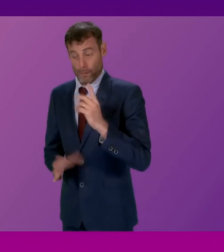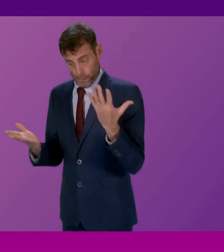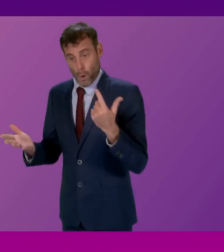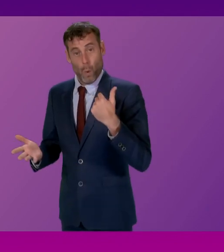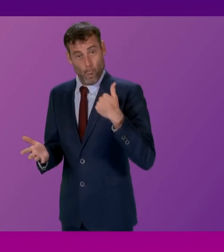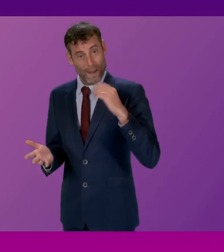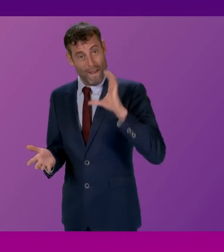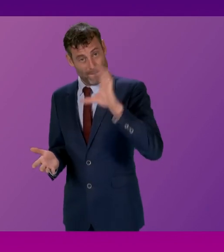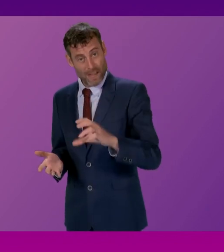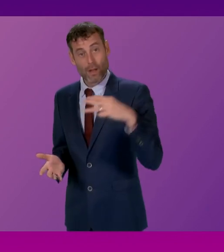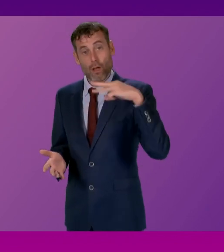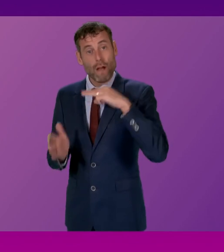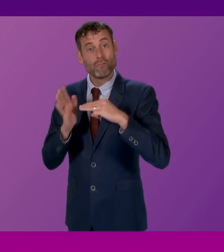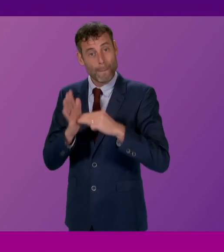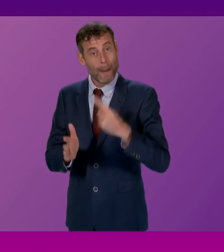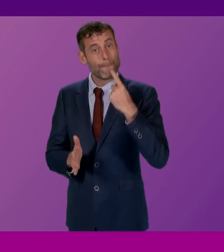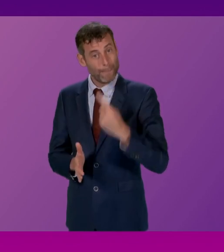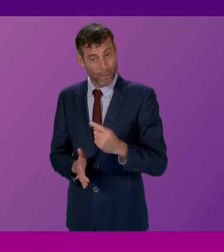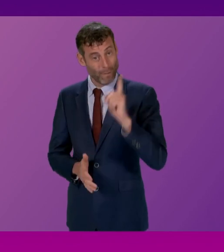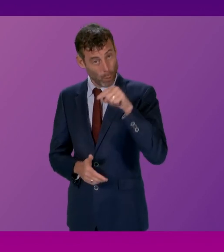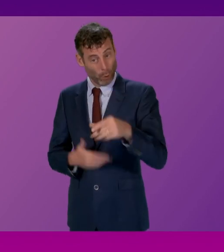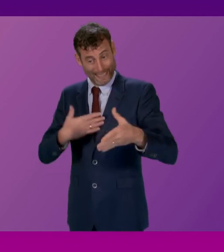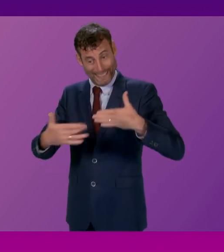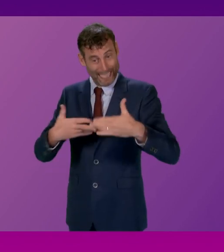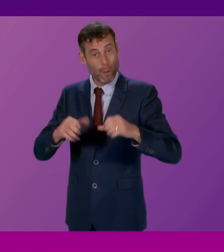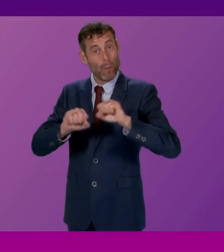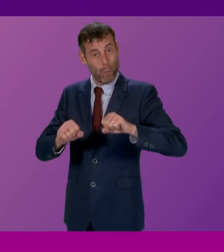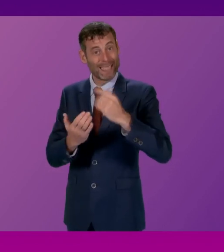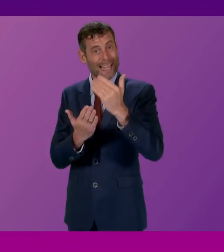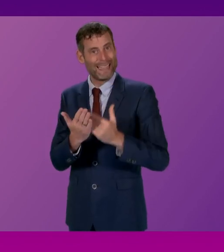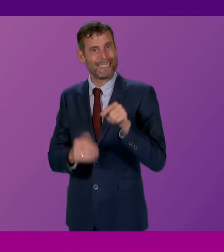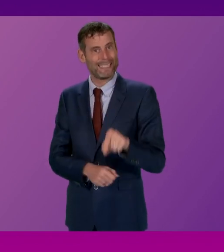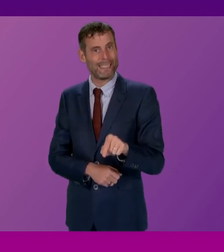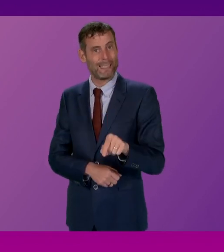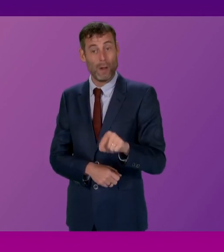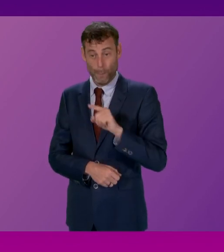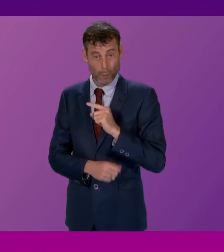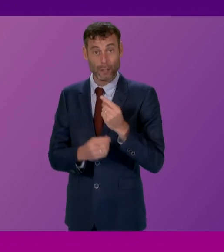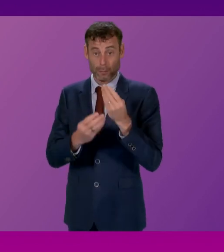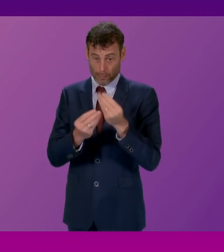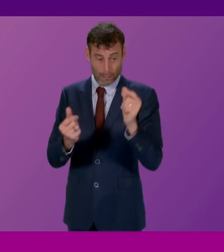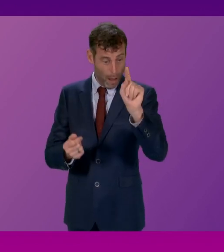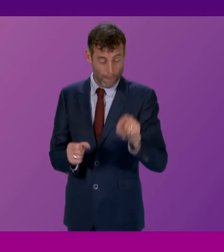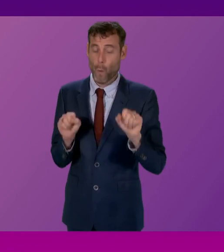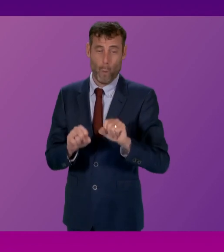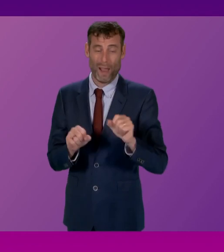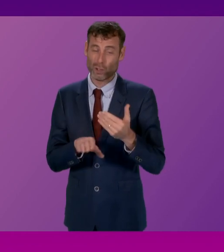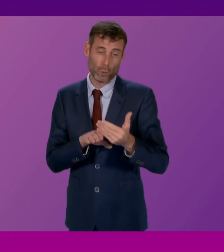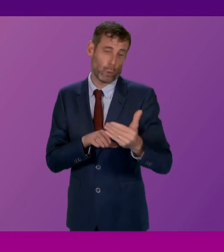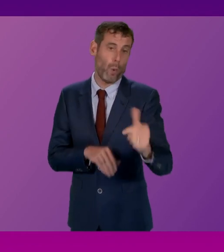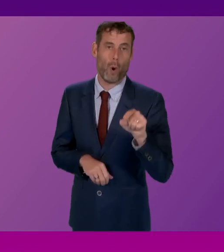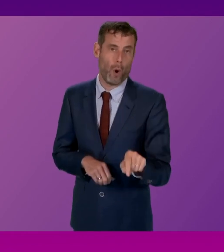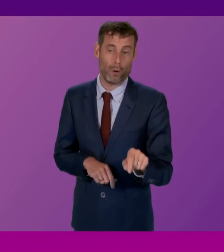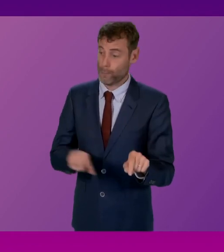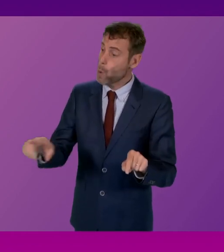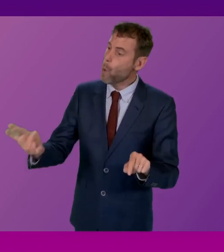we're investing an additional £300 million to reduce waiting lists for patients that have been waiting far too long. But Sandrish Gulhani asked